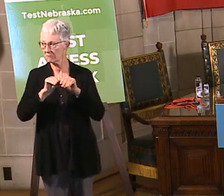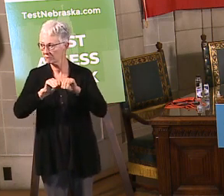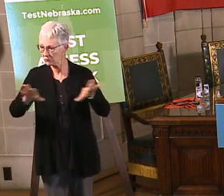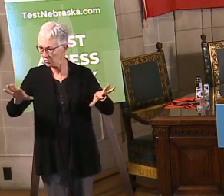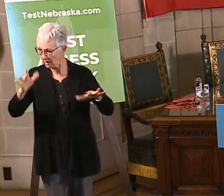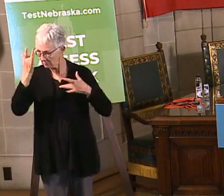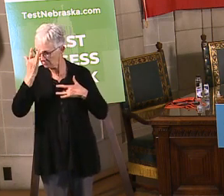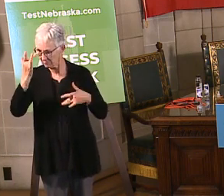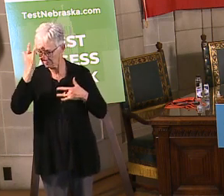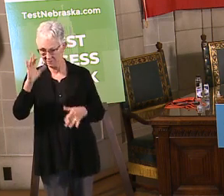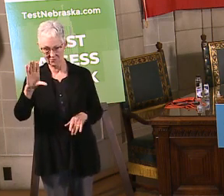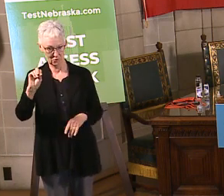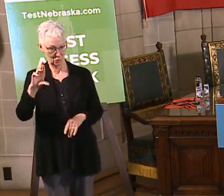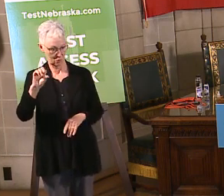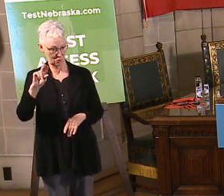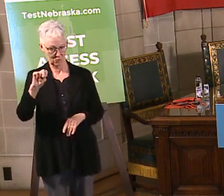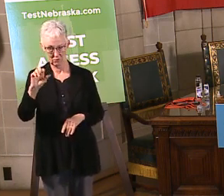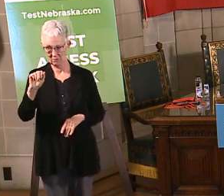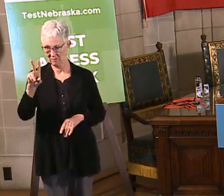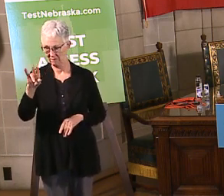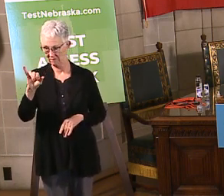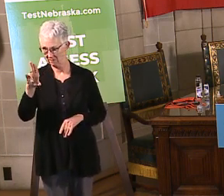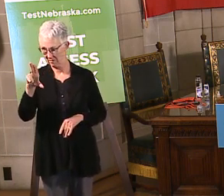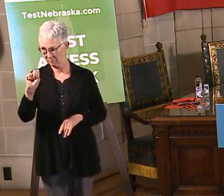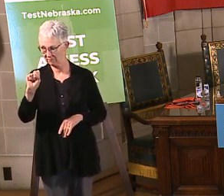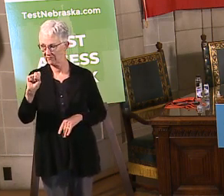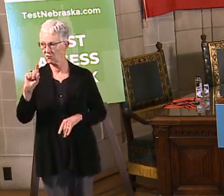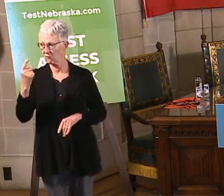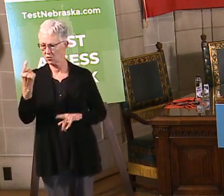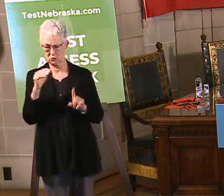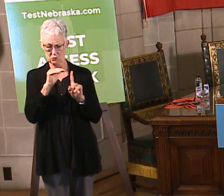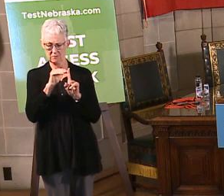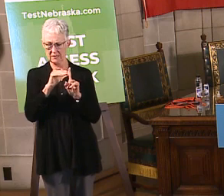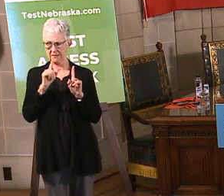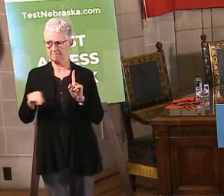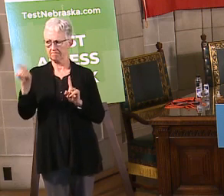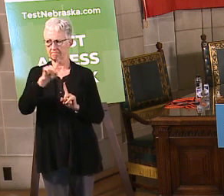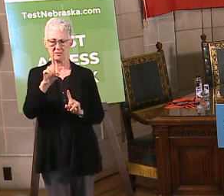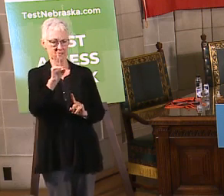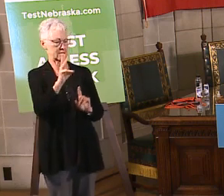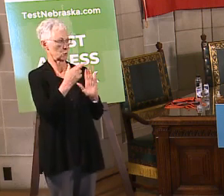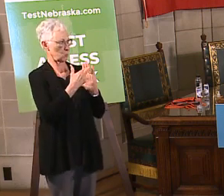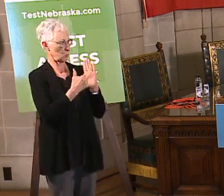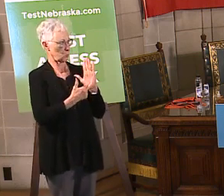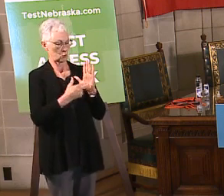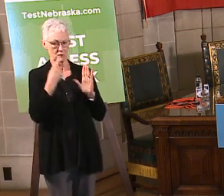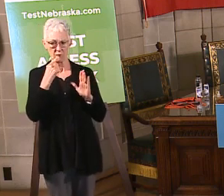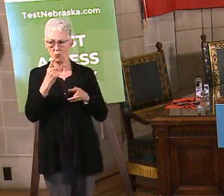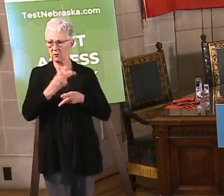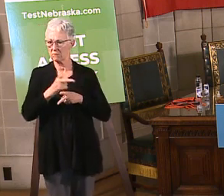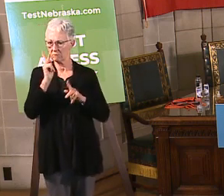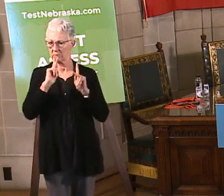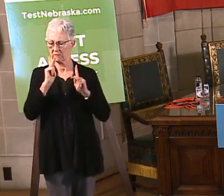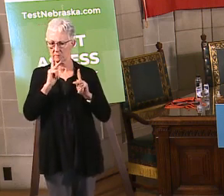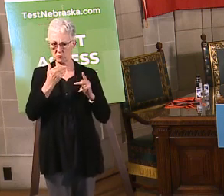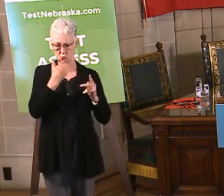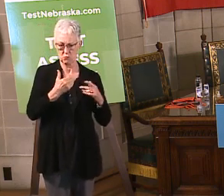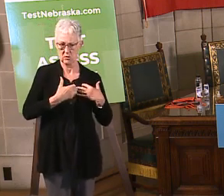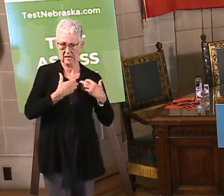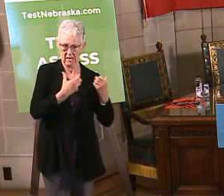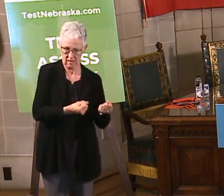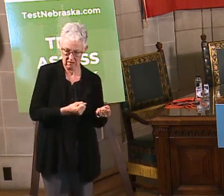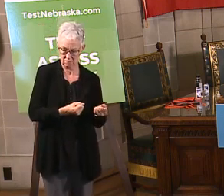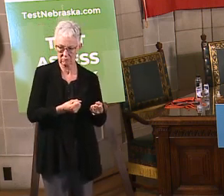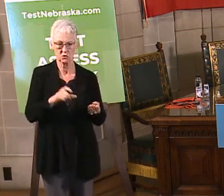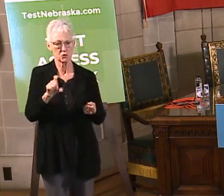always, we want to start off by reminding people about our six rules to keep Nebraska healthy. Stay home, don't take unnecessary trips throughout outside the